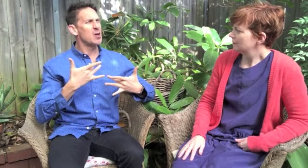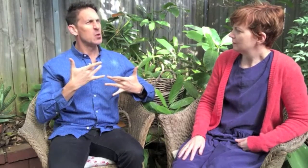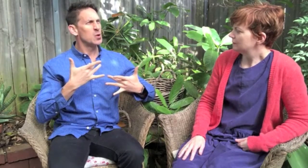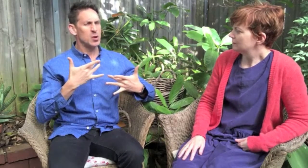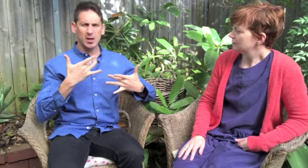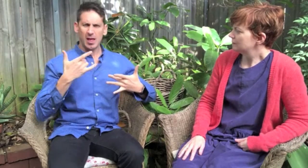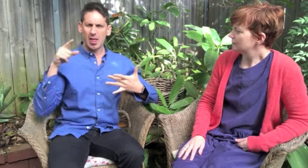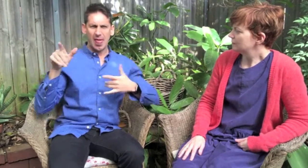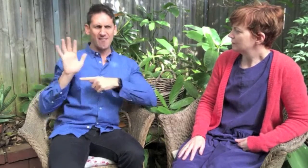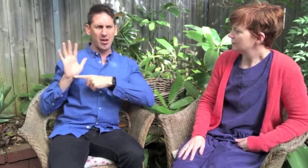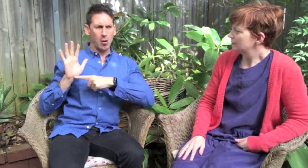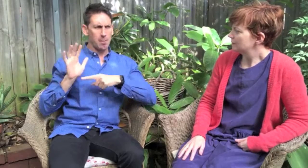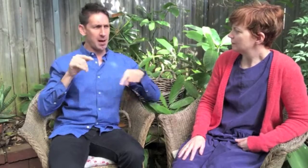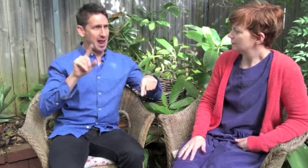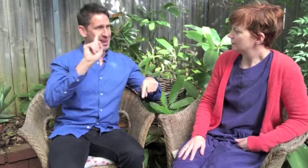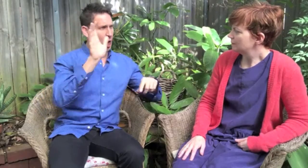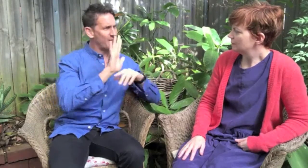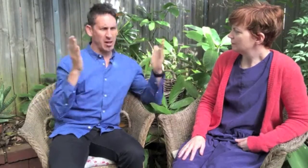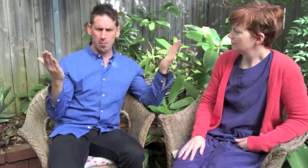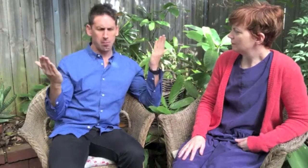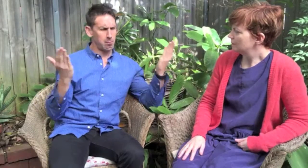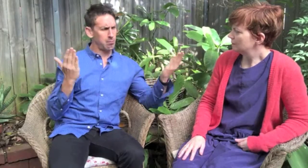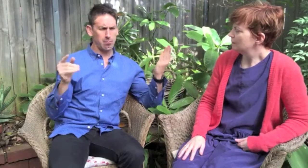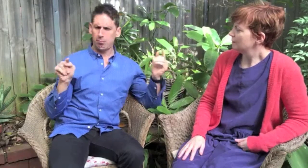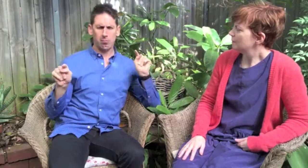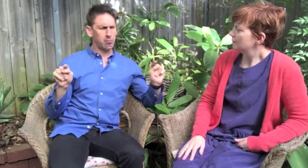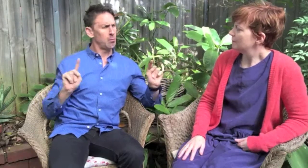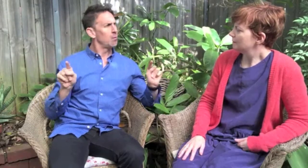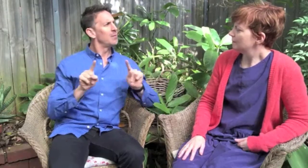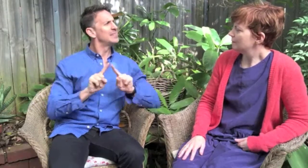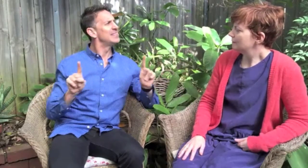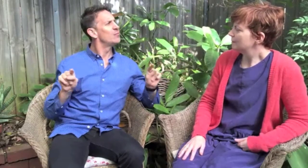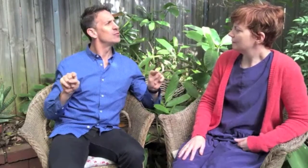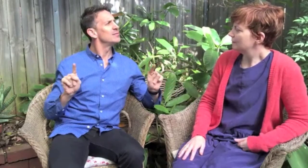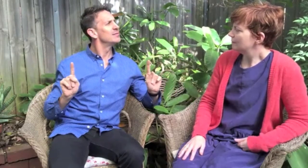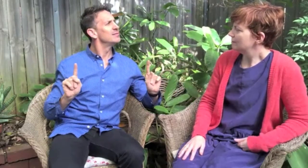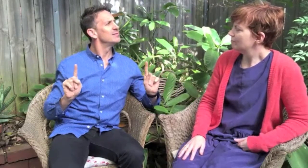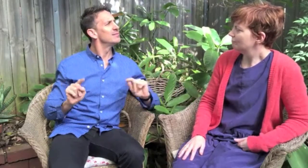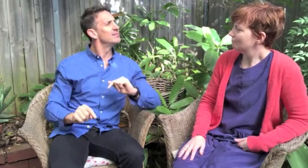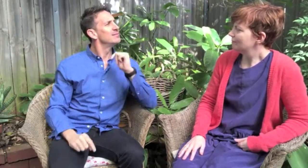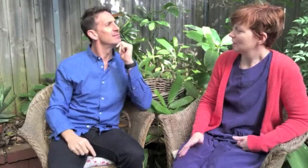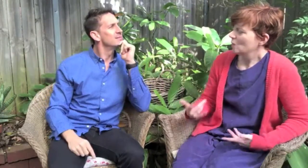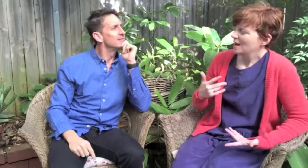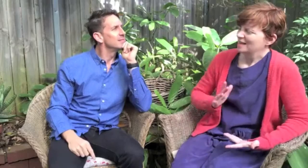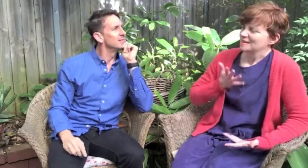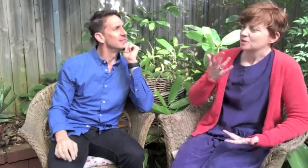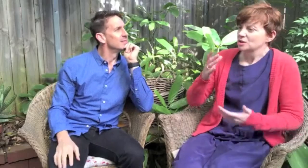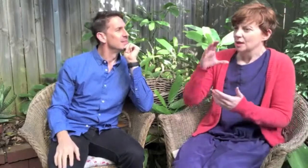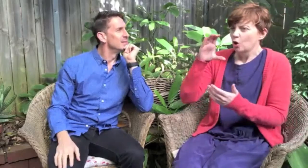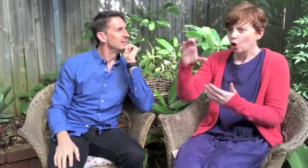a deaf film writer and director, have you come up against any barriers? And, you know, if you compared your two films,